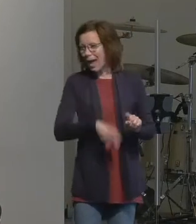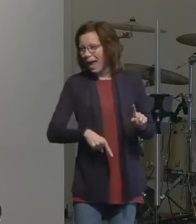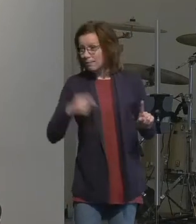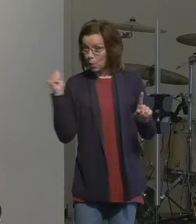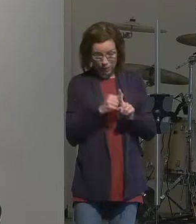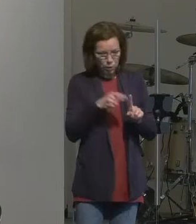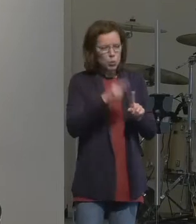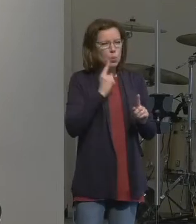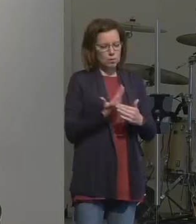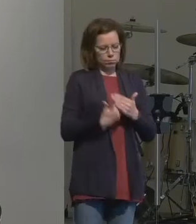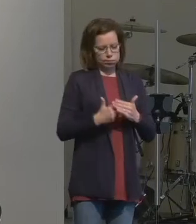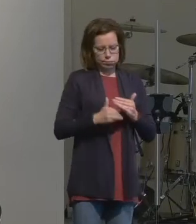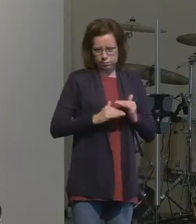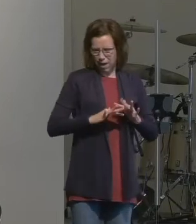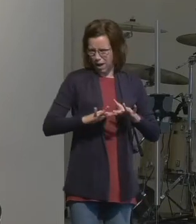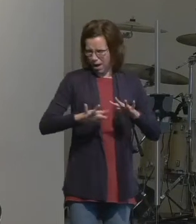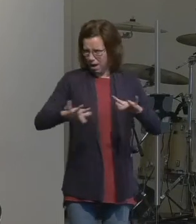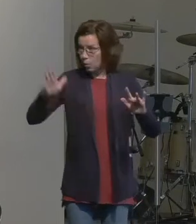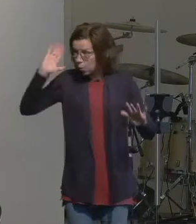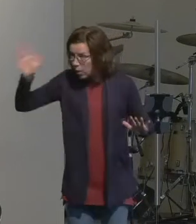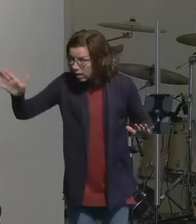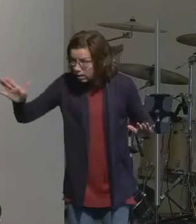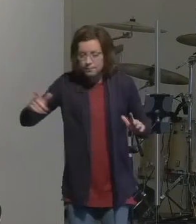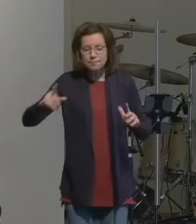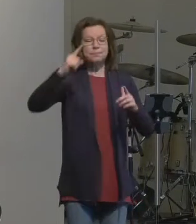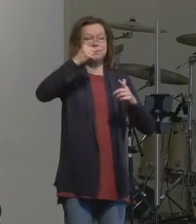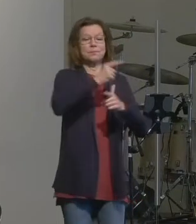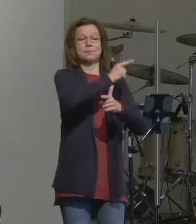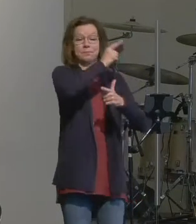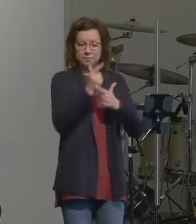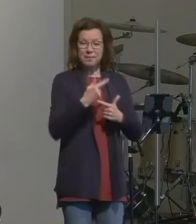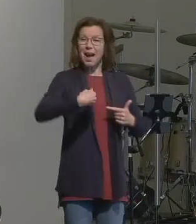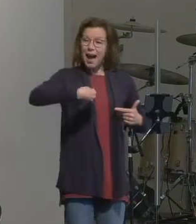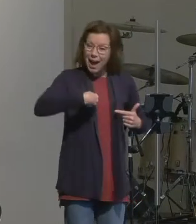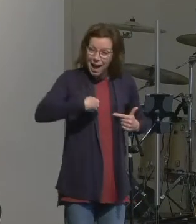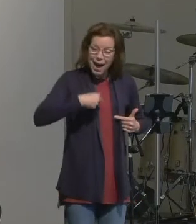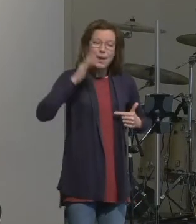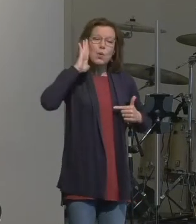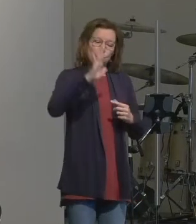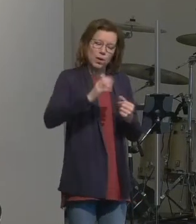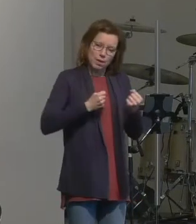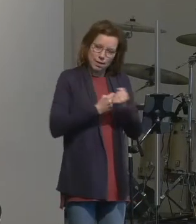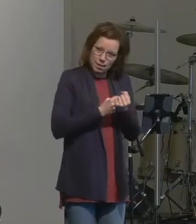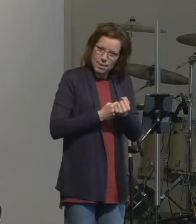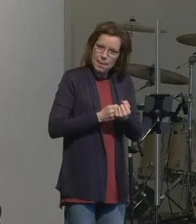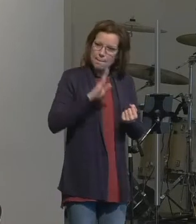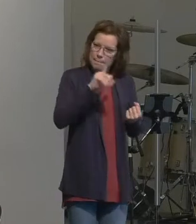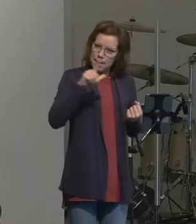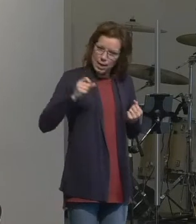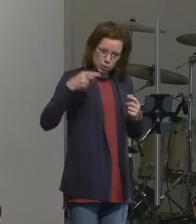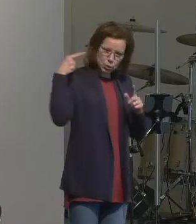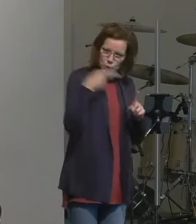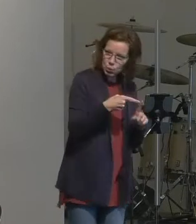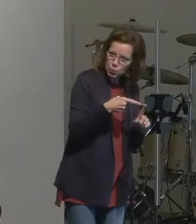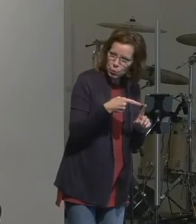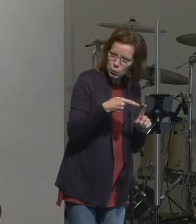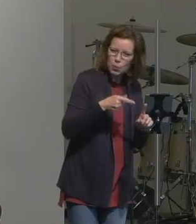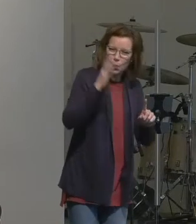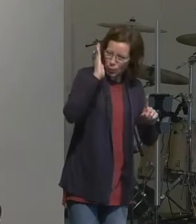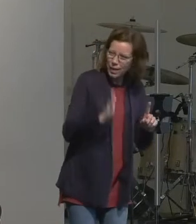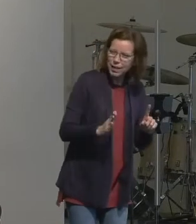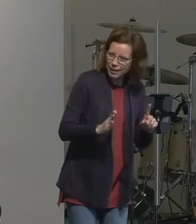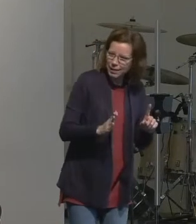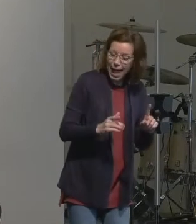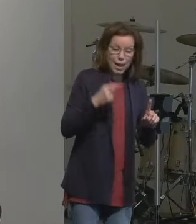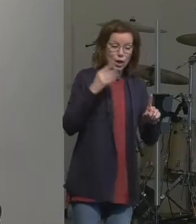he comes behind it and he says I will bless you and make your name great I can insert another one there I will bless you and I